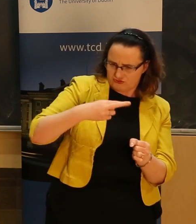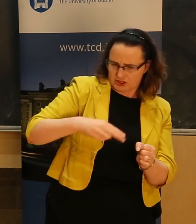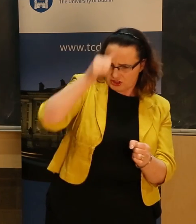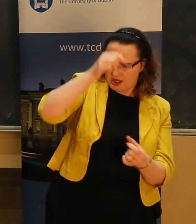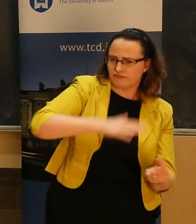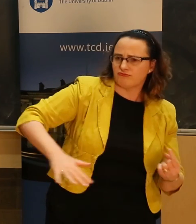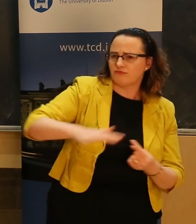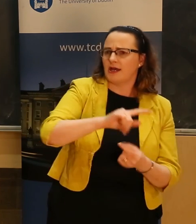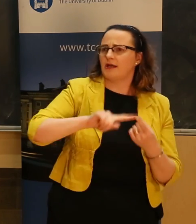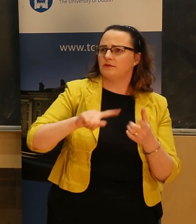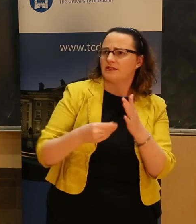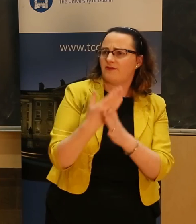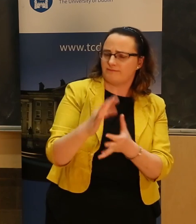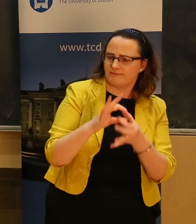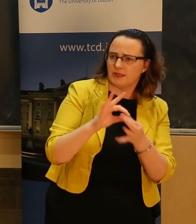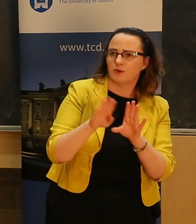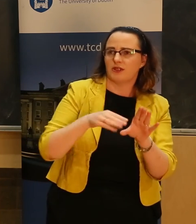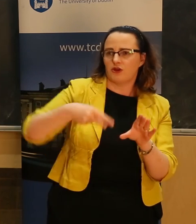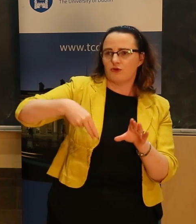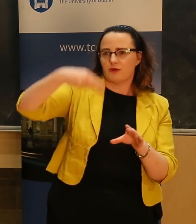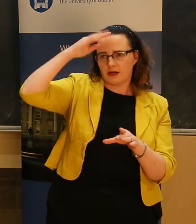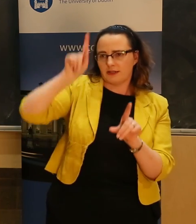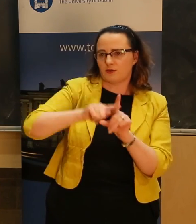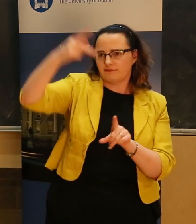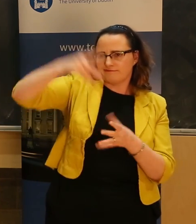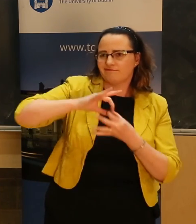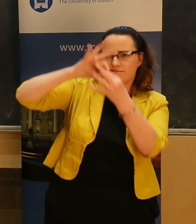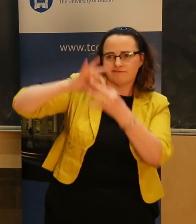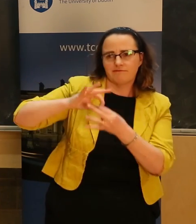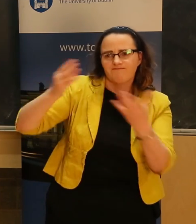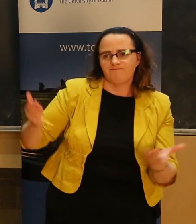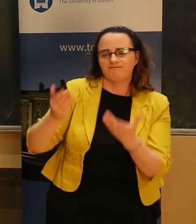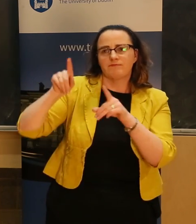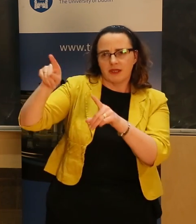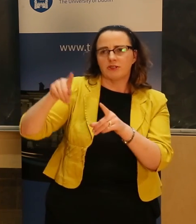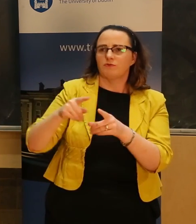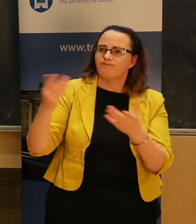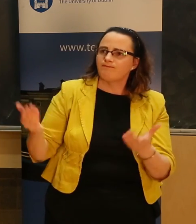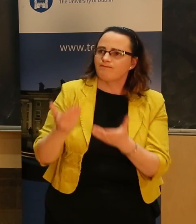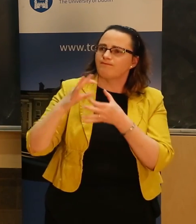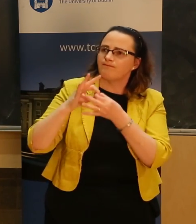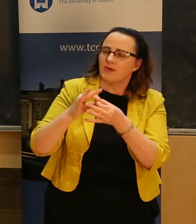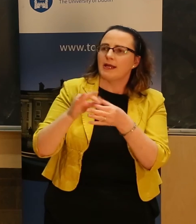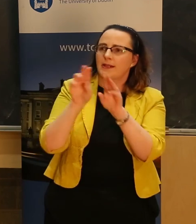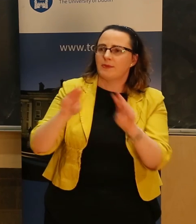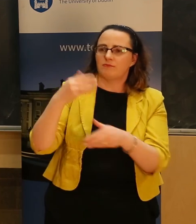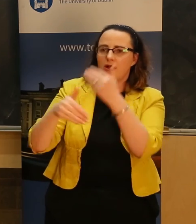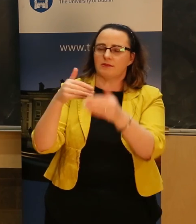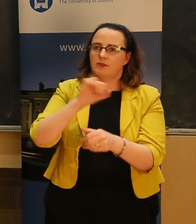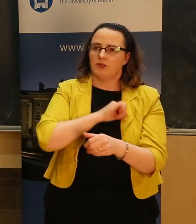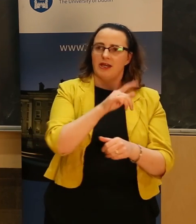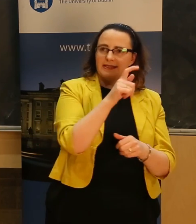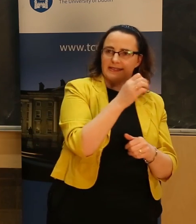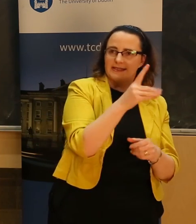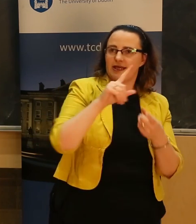develop the links with Northern Ireland in a crucial role in furthering the peace process. Are the connections between Trinity and its